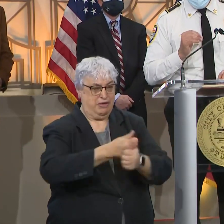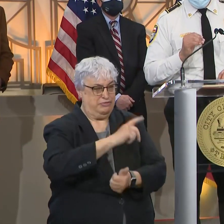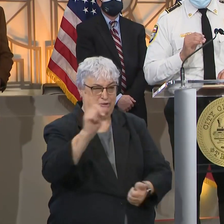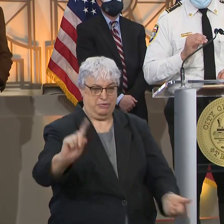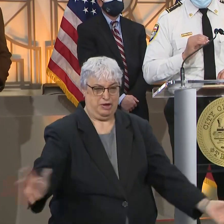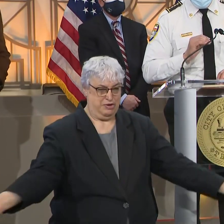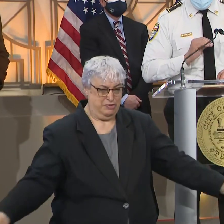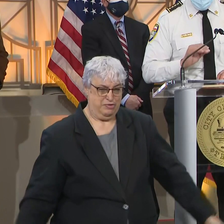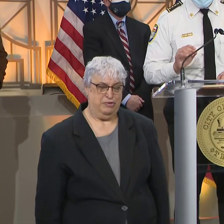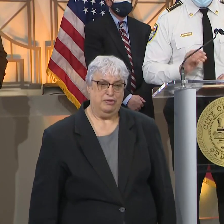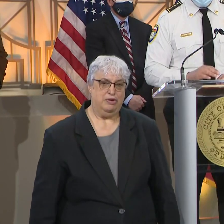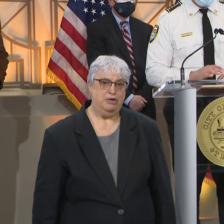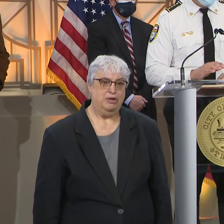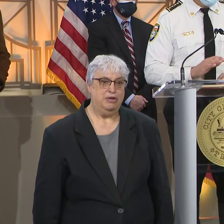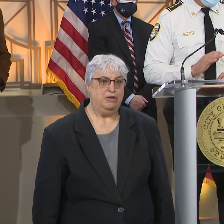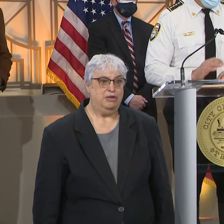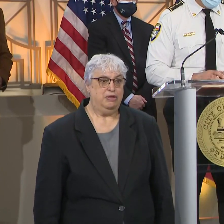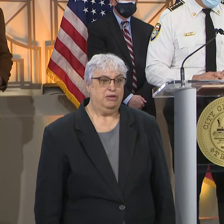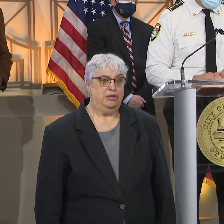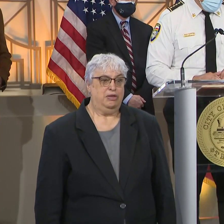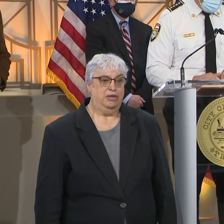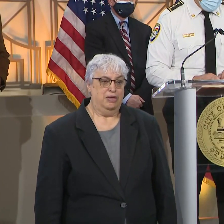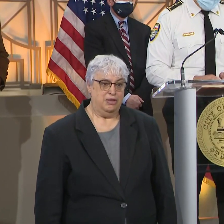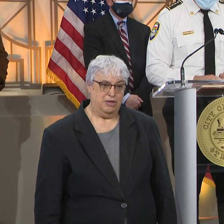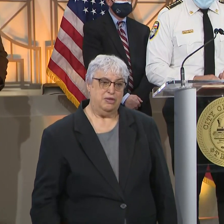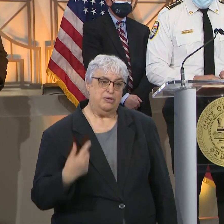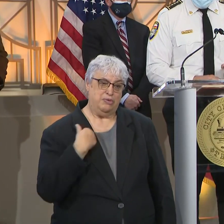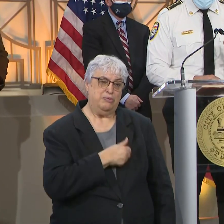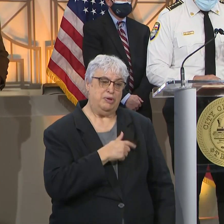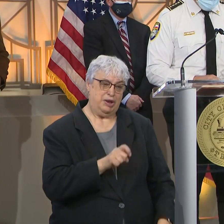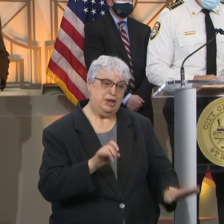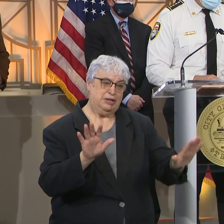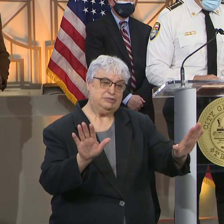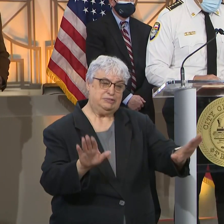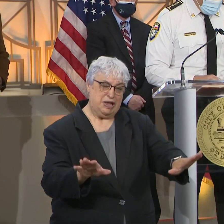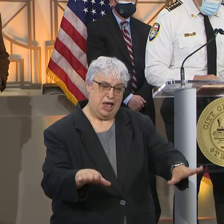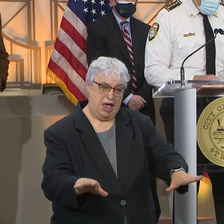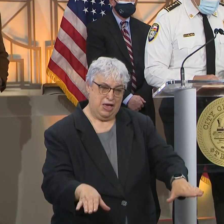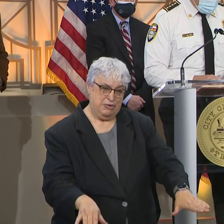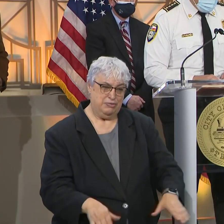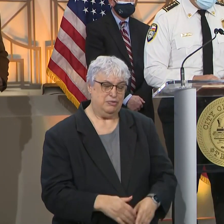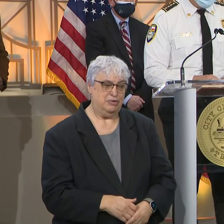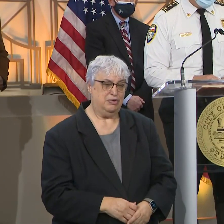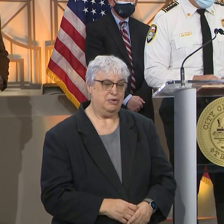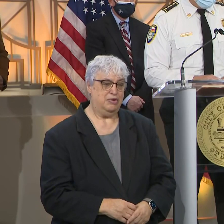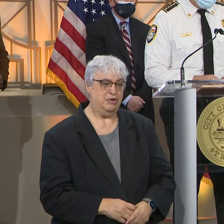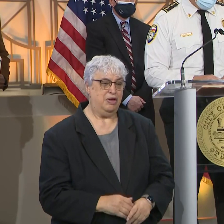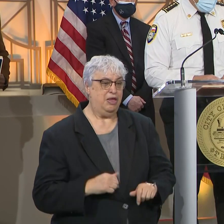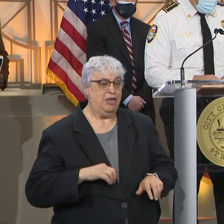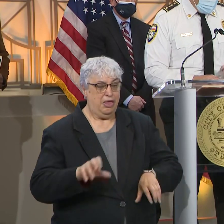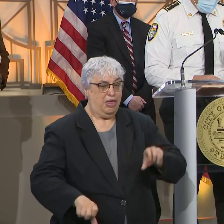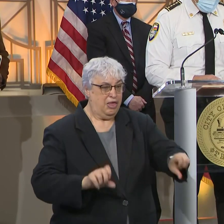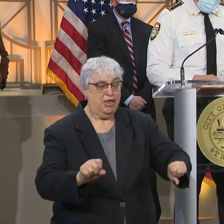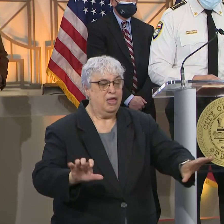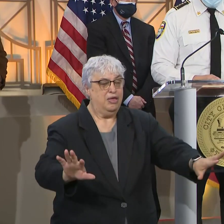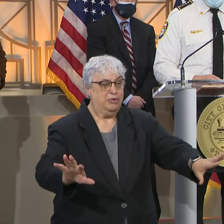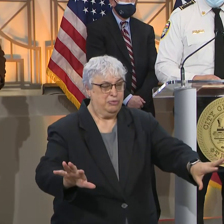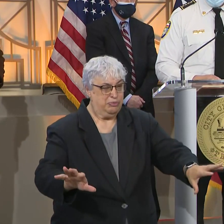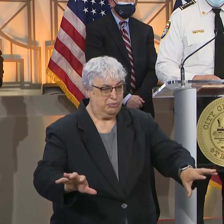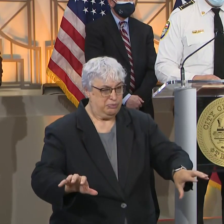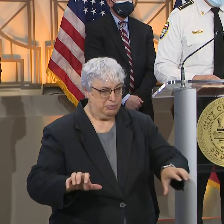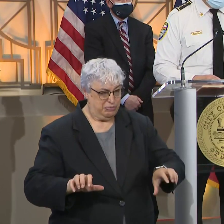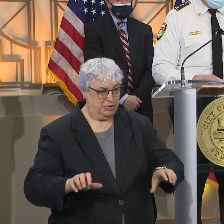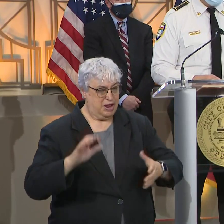ensure that we're doing everything to slow the spread. I want to reemphasize what the mayor has said up here earlier. Get